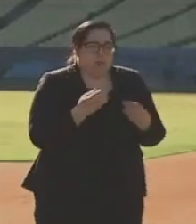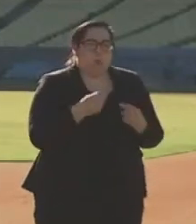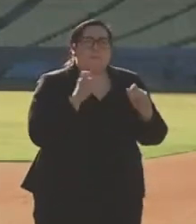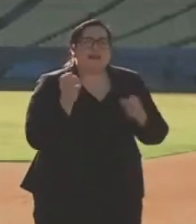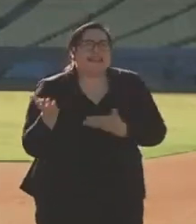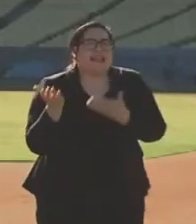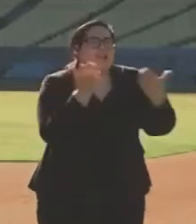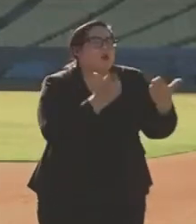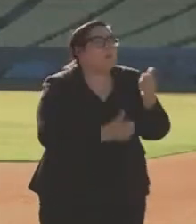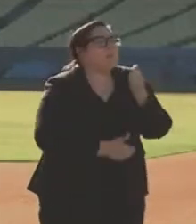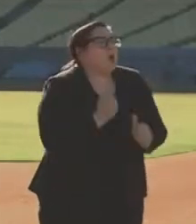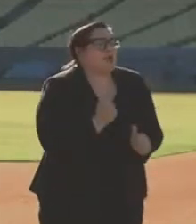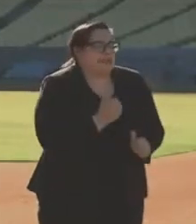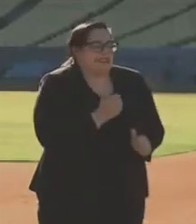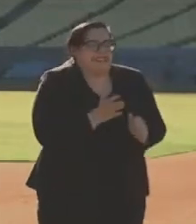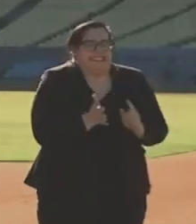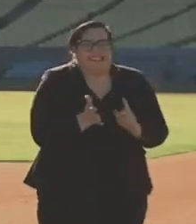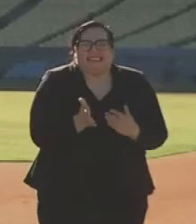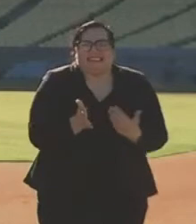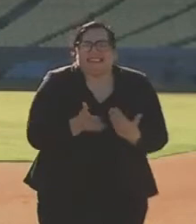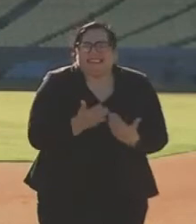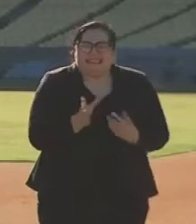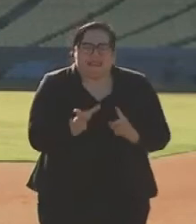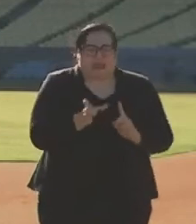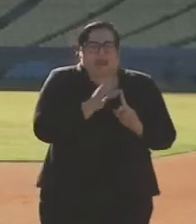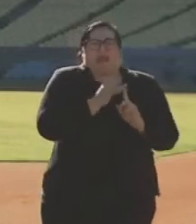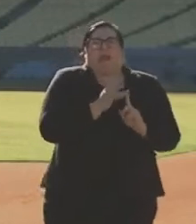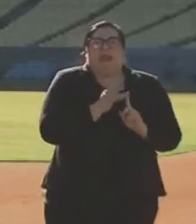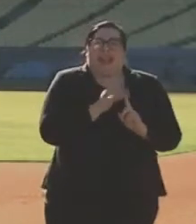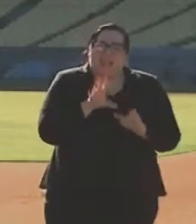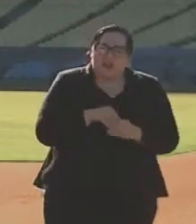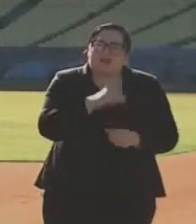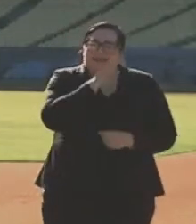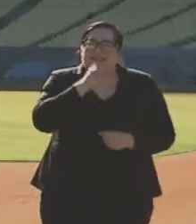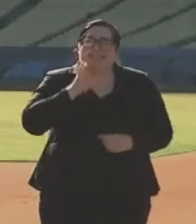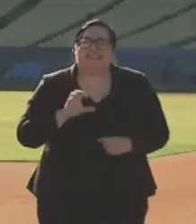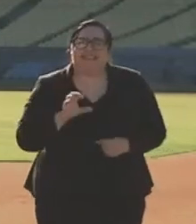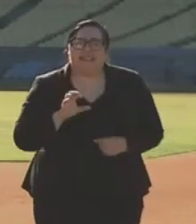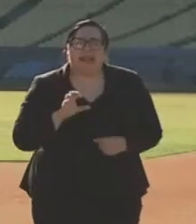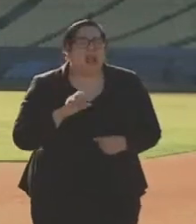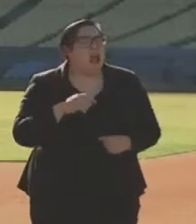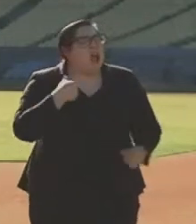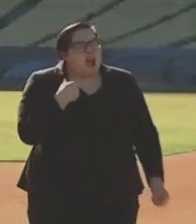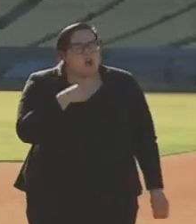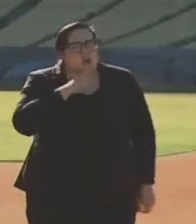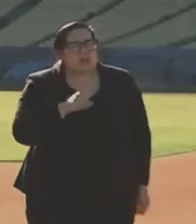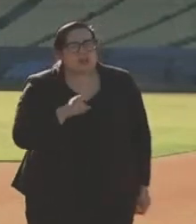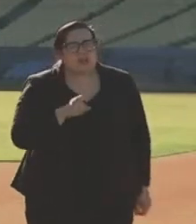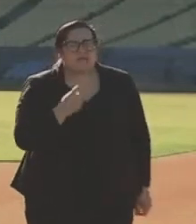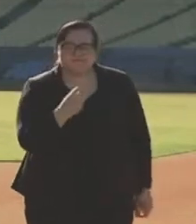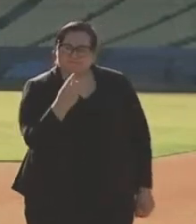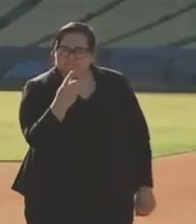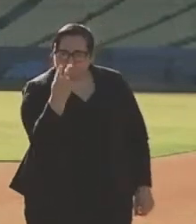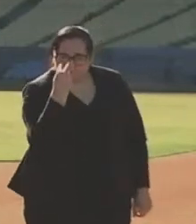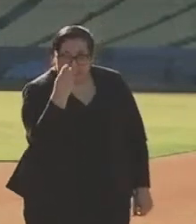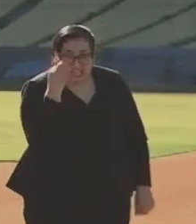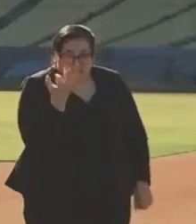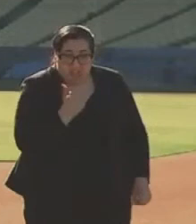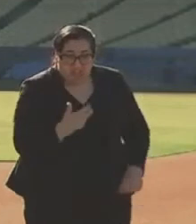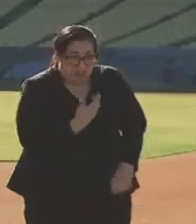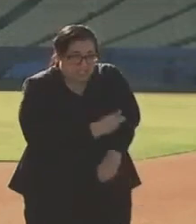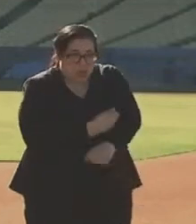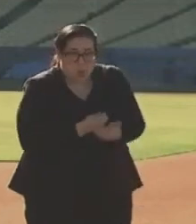it to the most vulnerable, including our seniors. And I'll be damned if any of the vaccine goes to waste